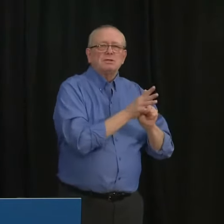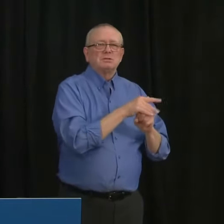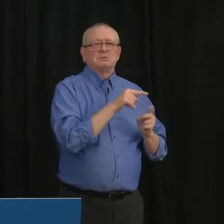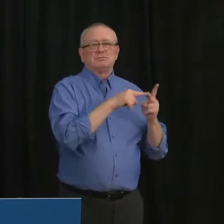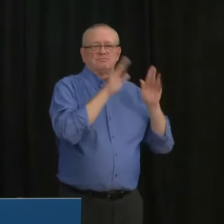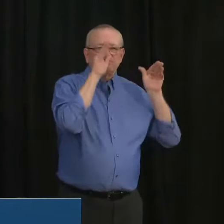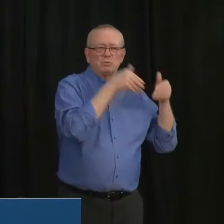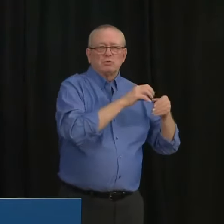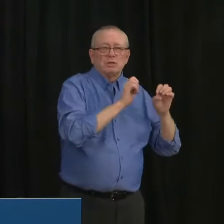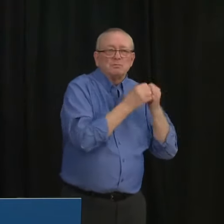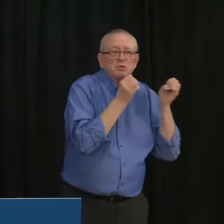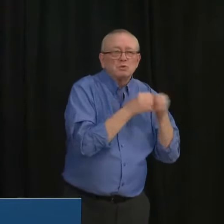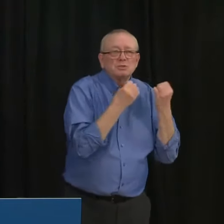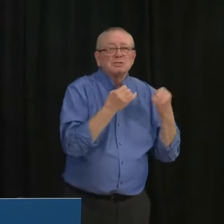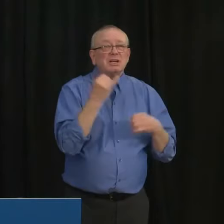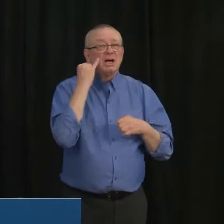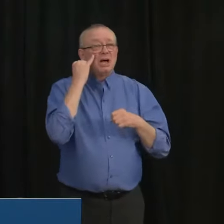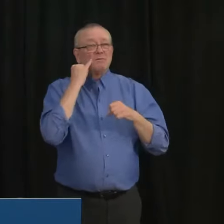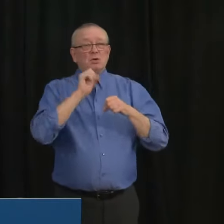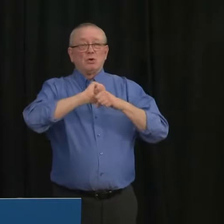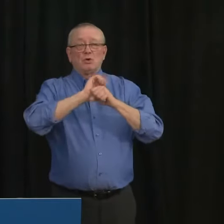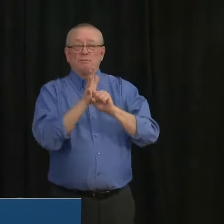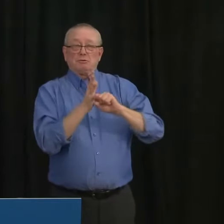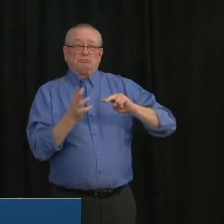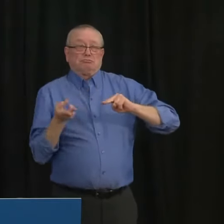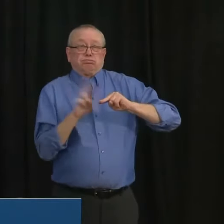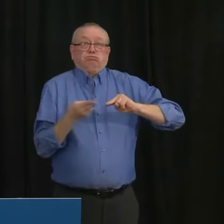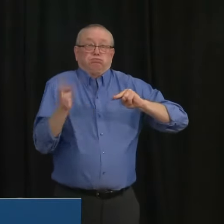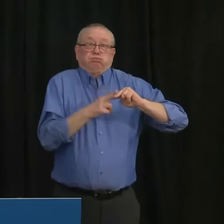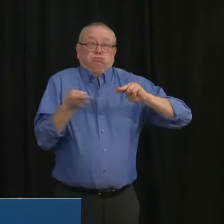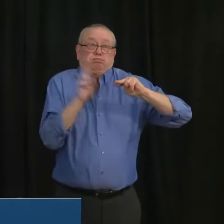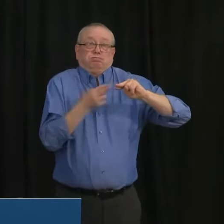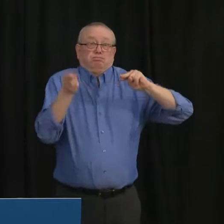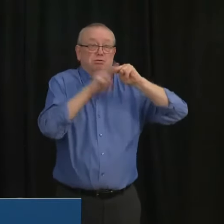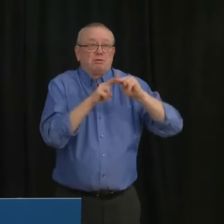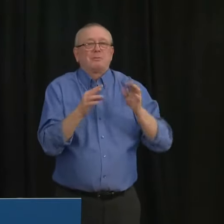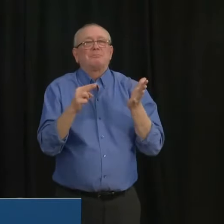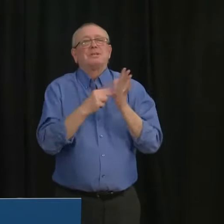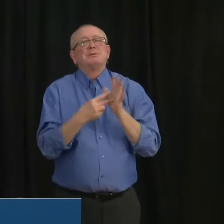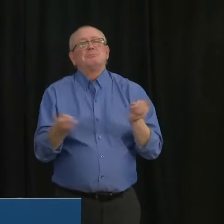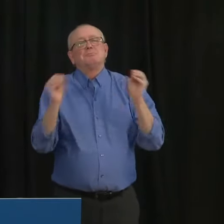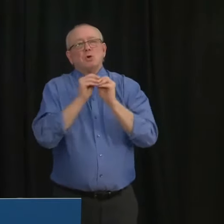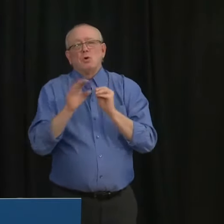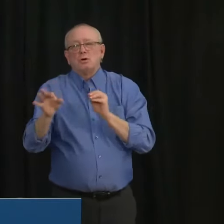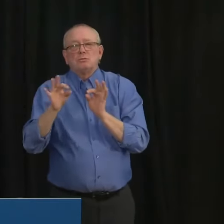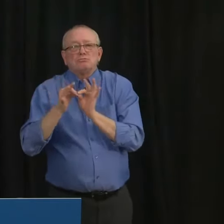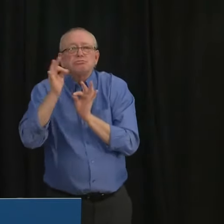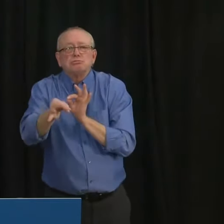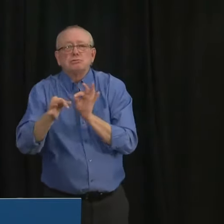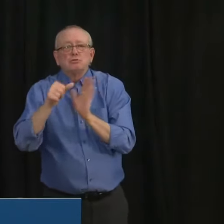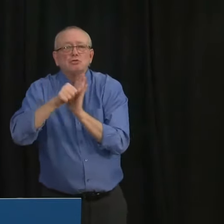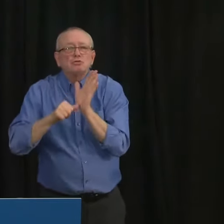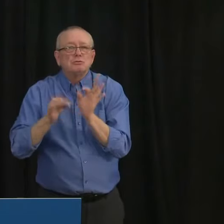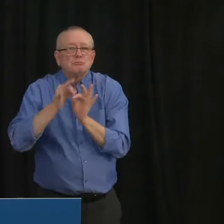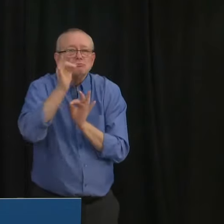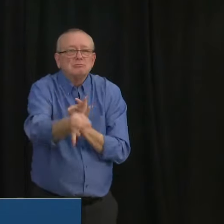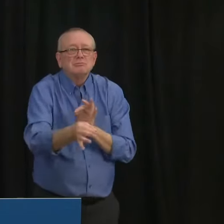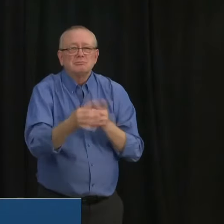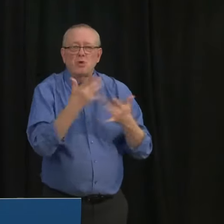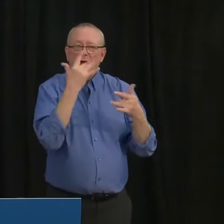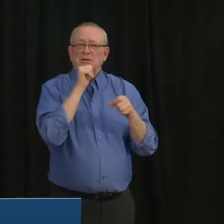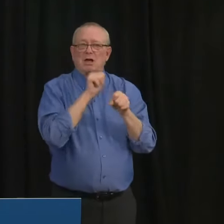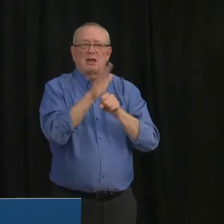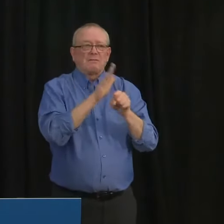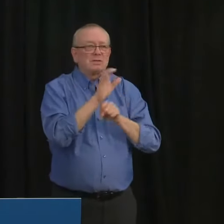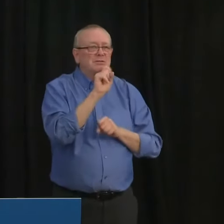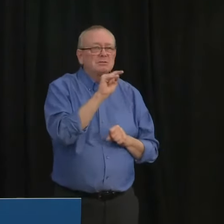will have to be put on hold to make sure that we have the hospital beds and staff available to care for